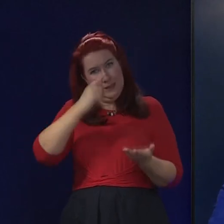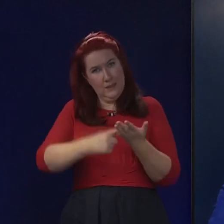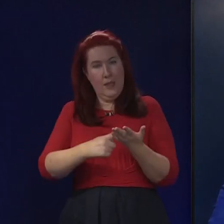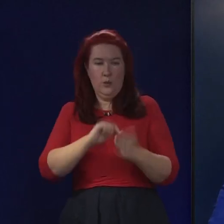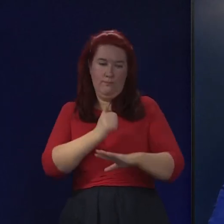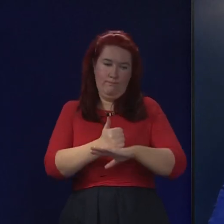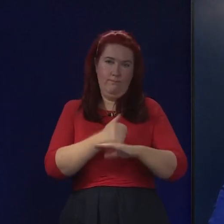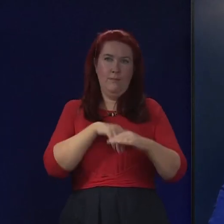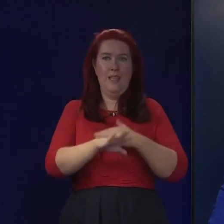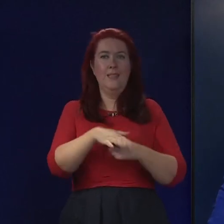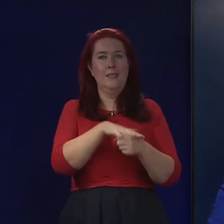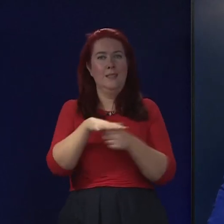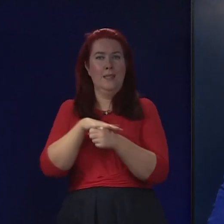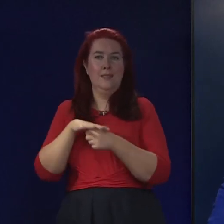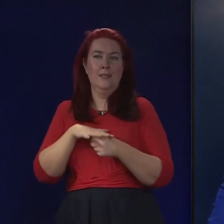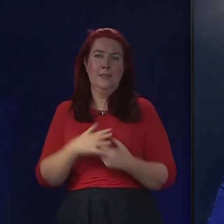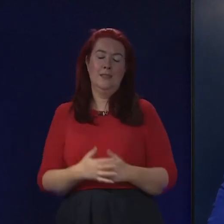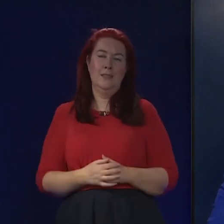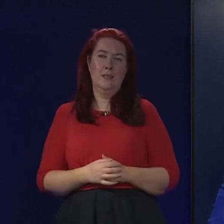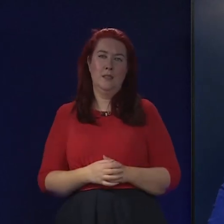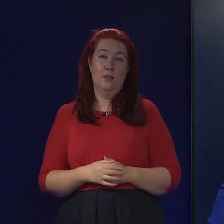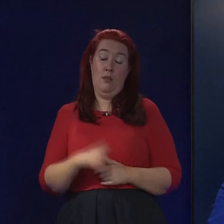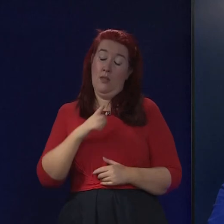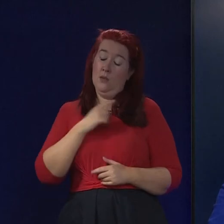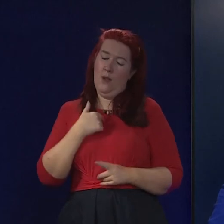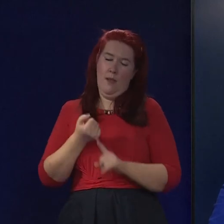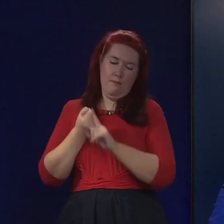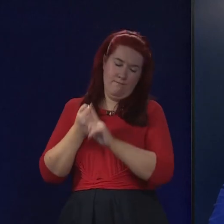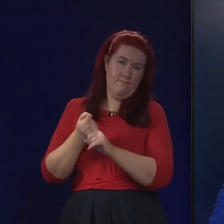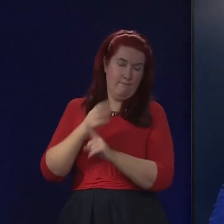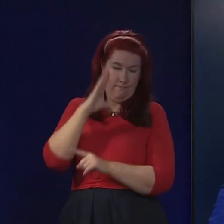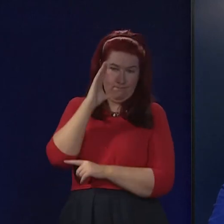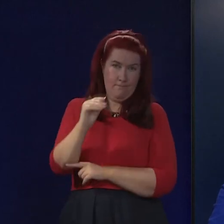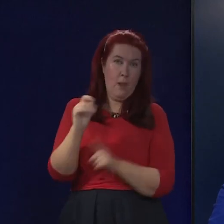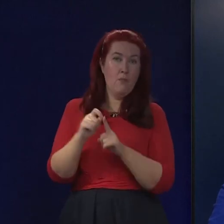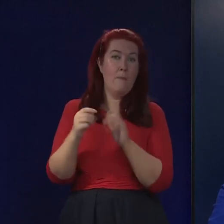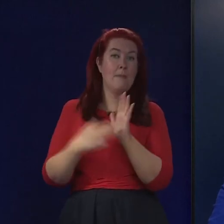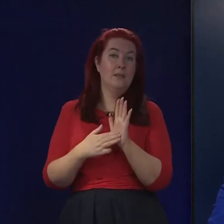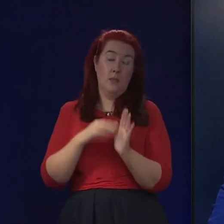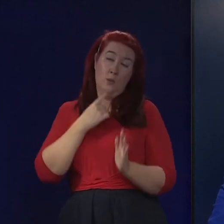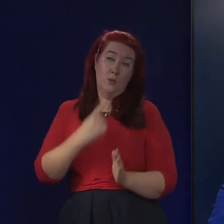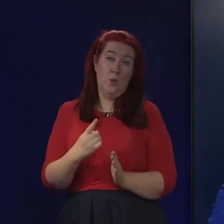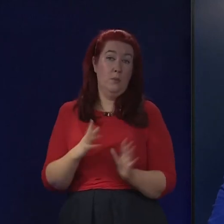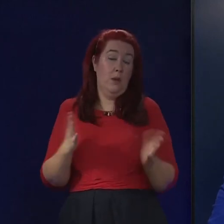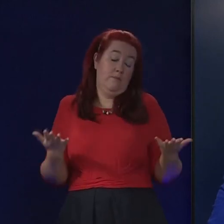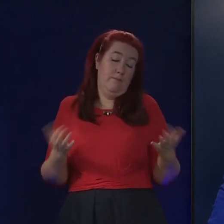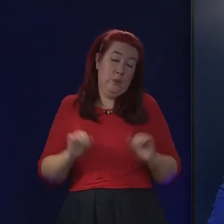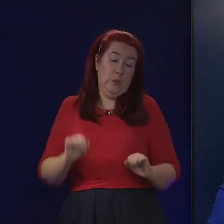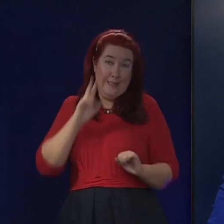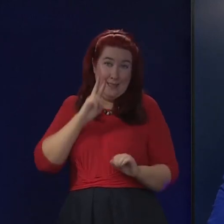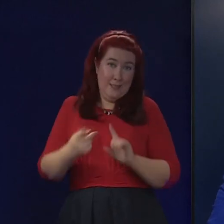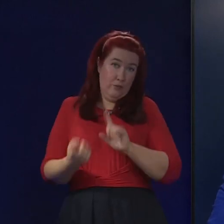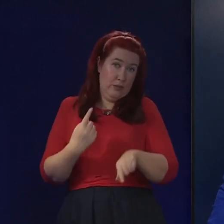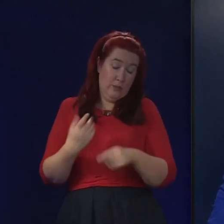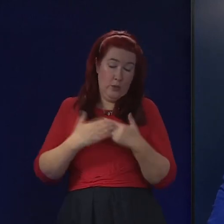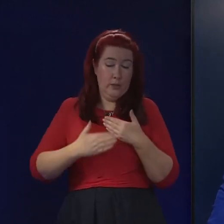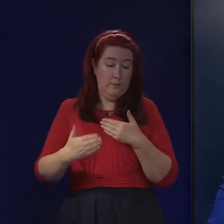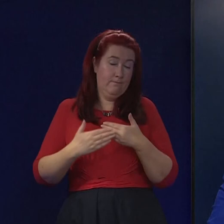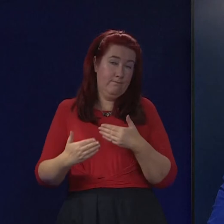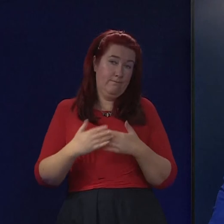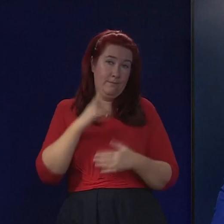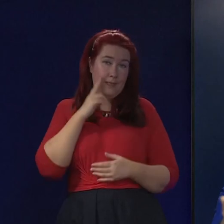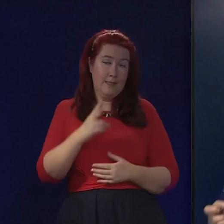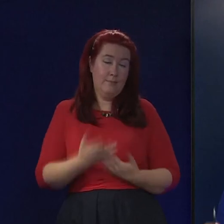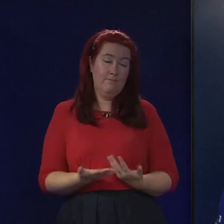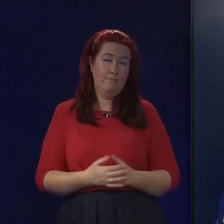sectors affected. So I made those points strongly to the Prime Minister, and we'll see what the response is in coming weeks